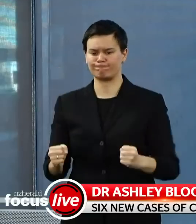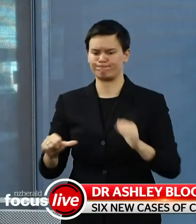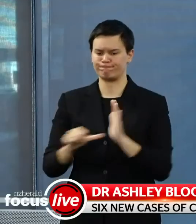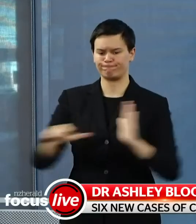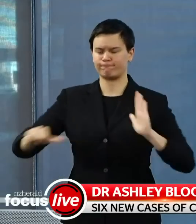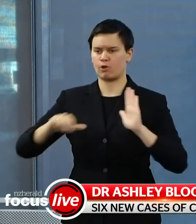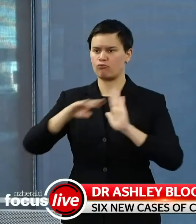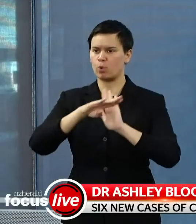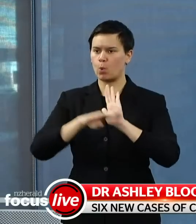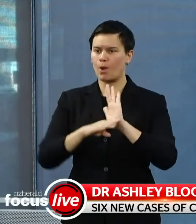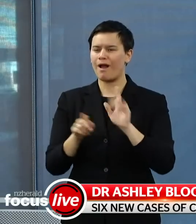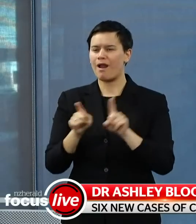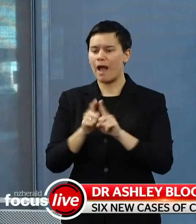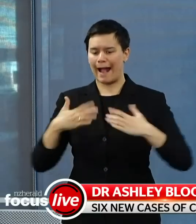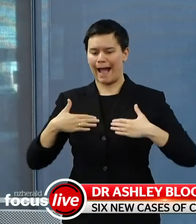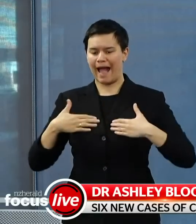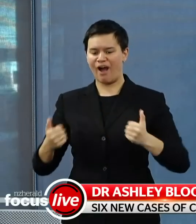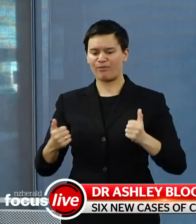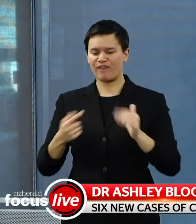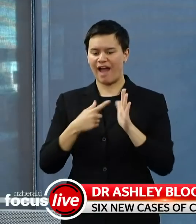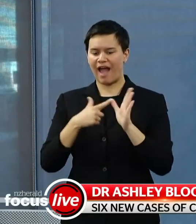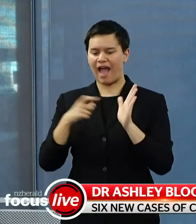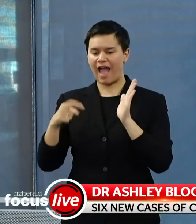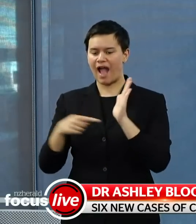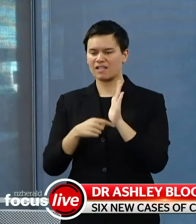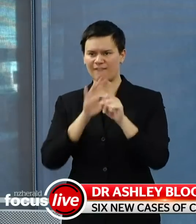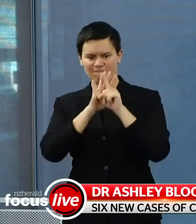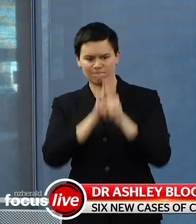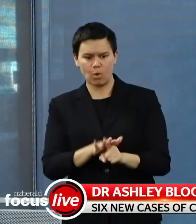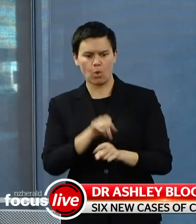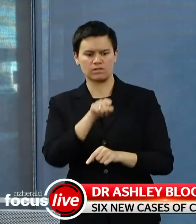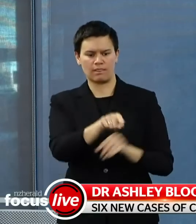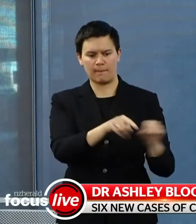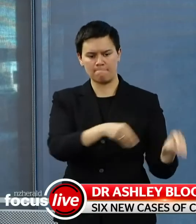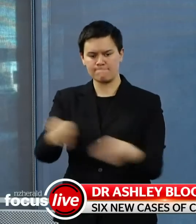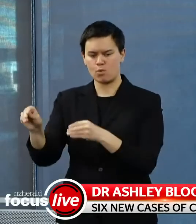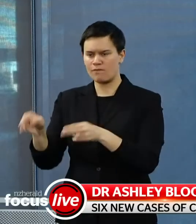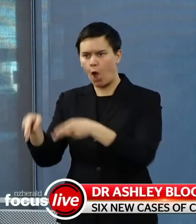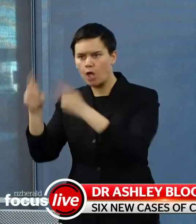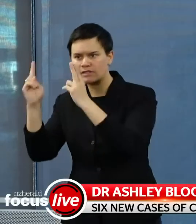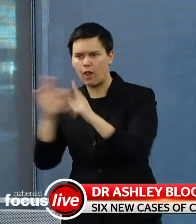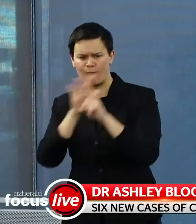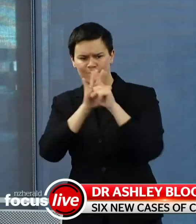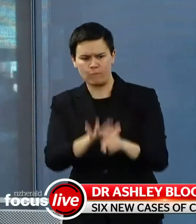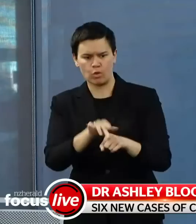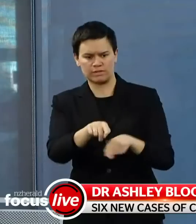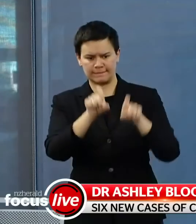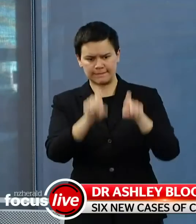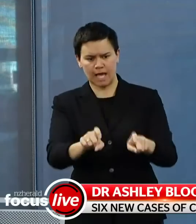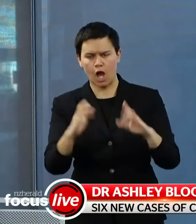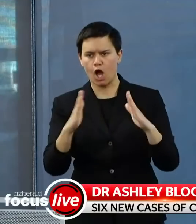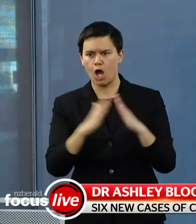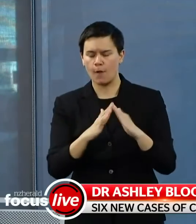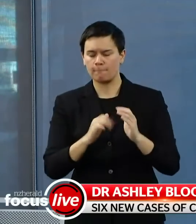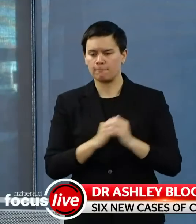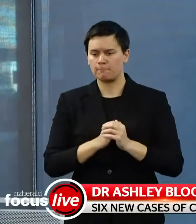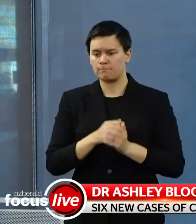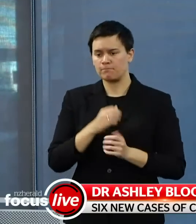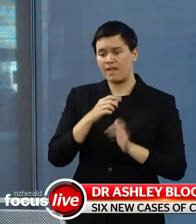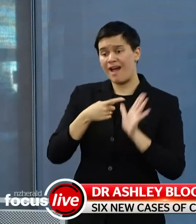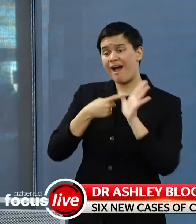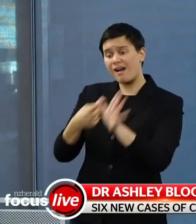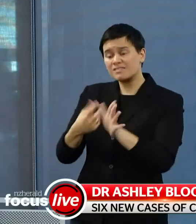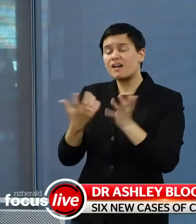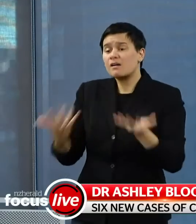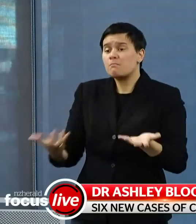ability to enforce quarantine on people? And is that something that you are still looking at as a possibility? Well, it's absolutely a possibility, and I